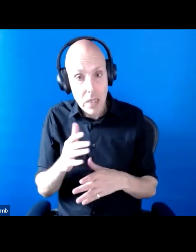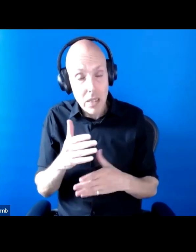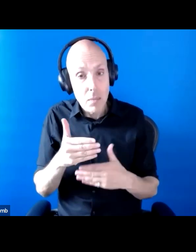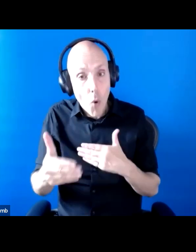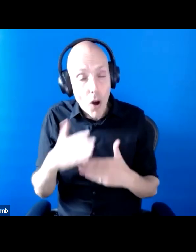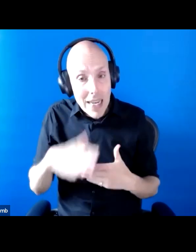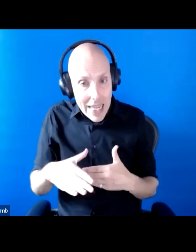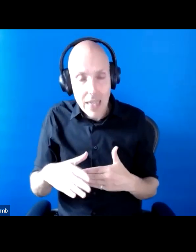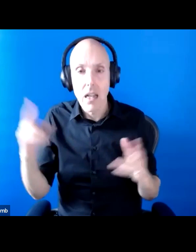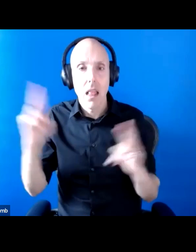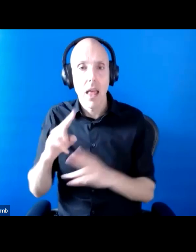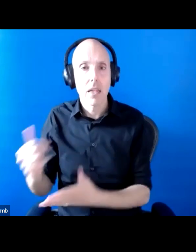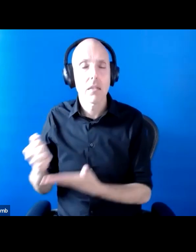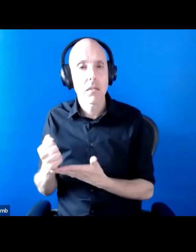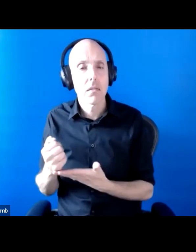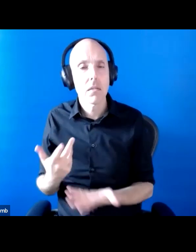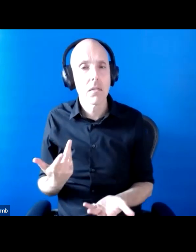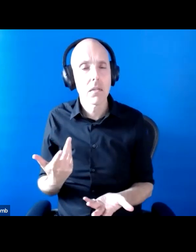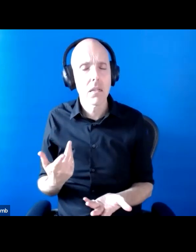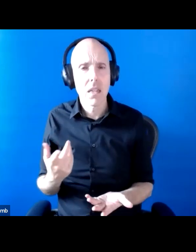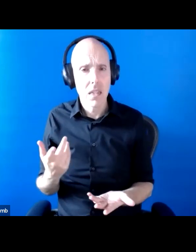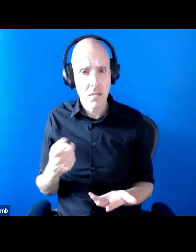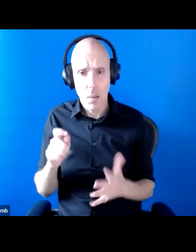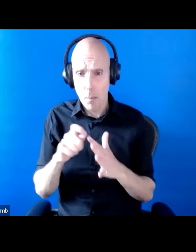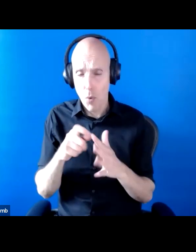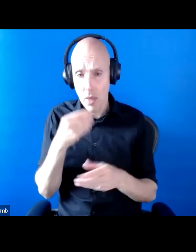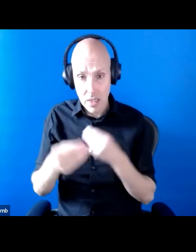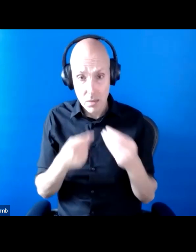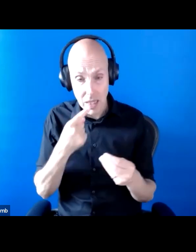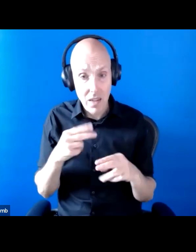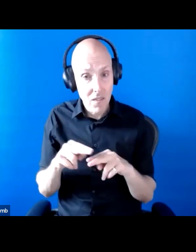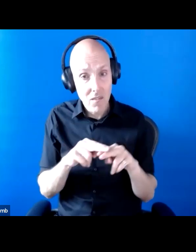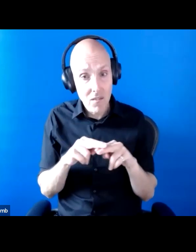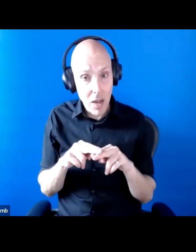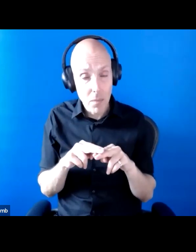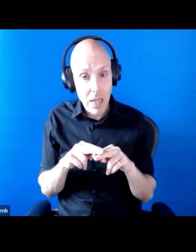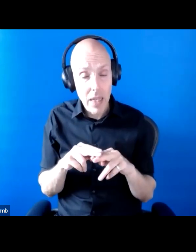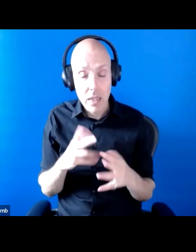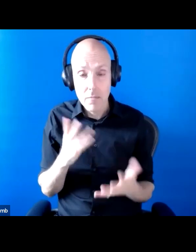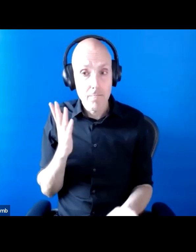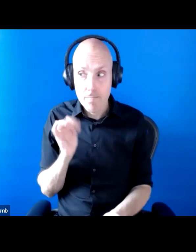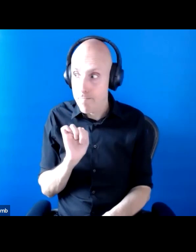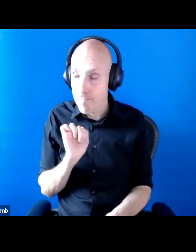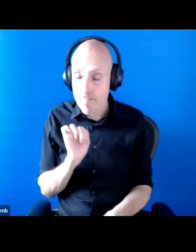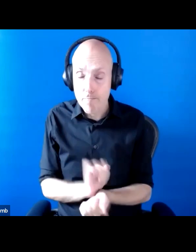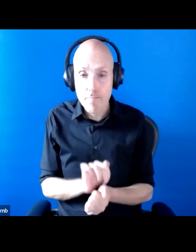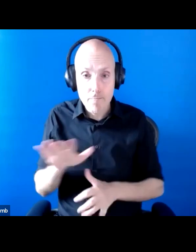Pauline said, families found themselves stranded with no education, no therapies,